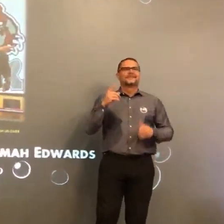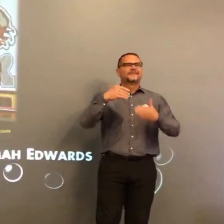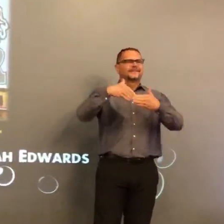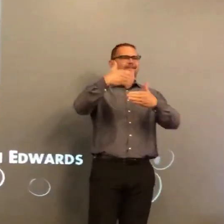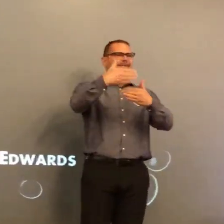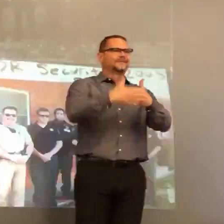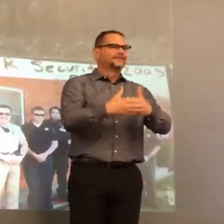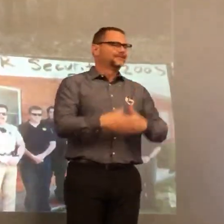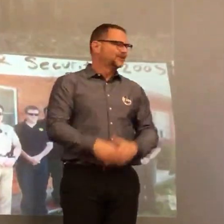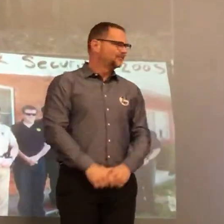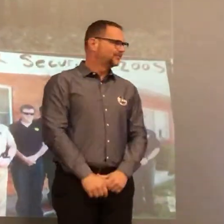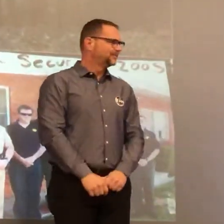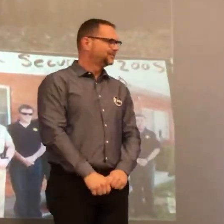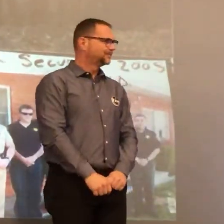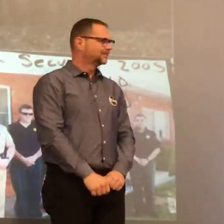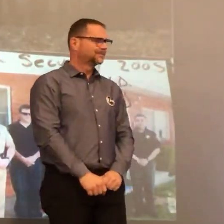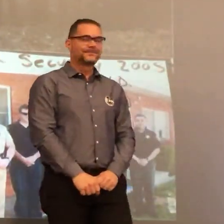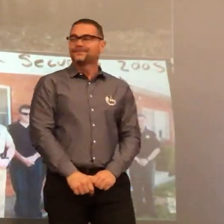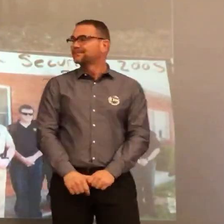Thank you, Usama.